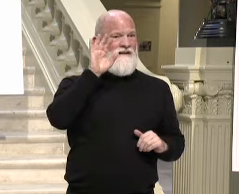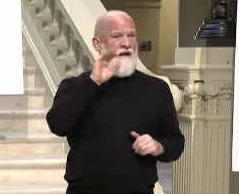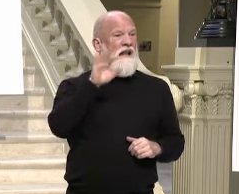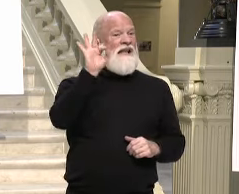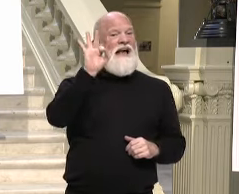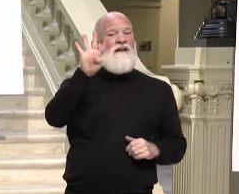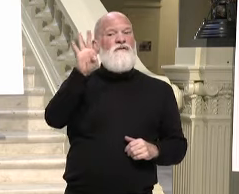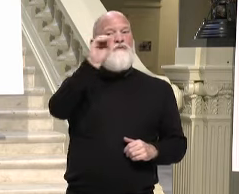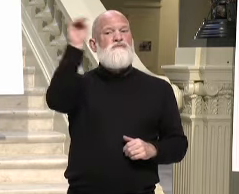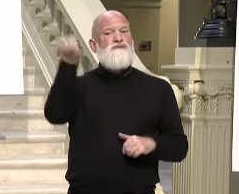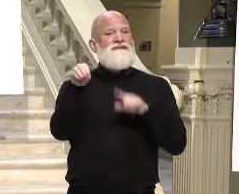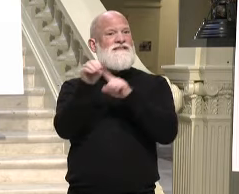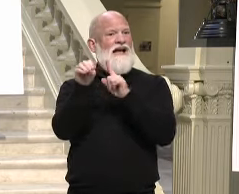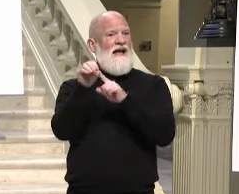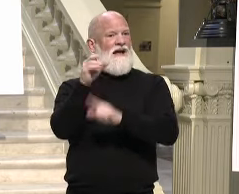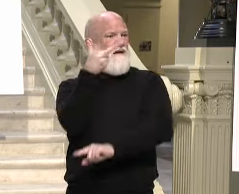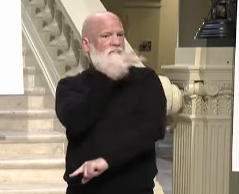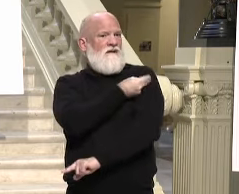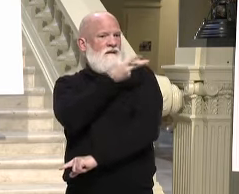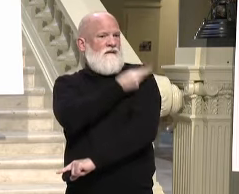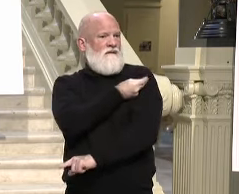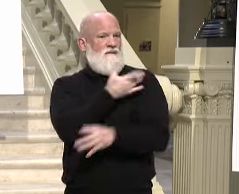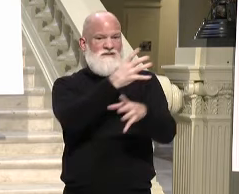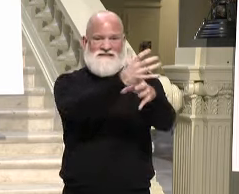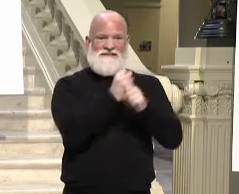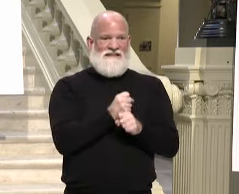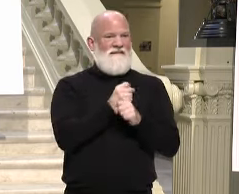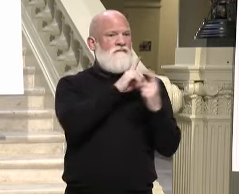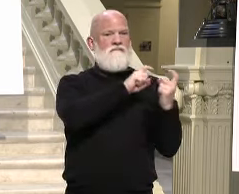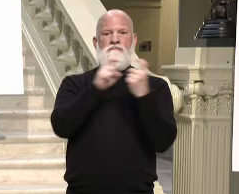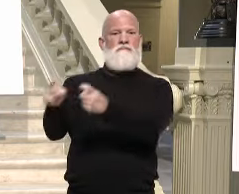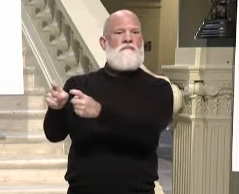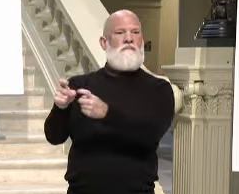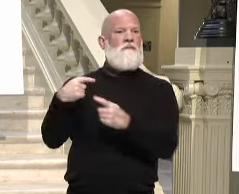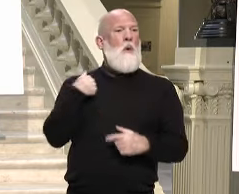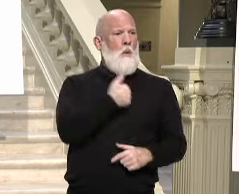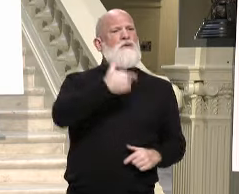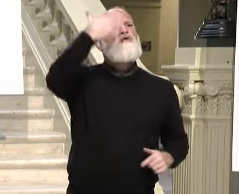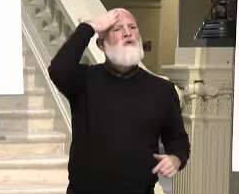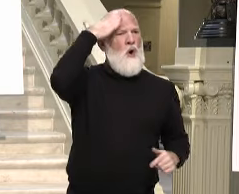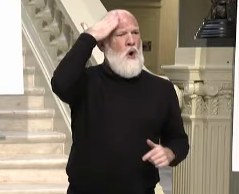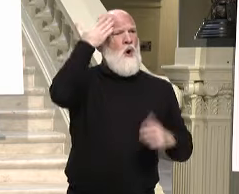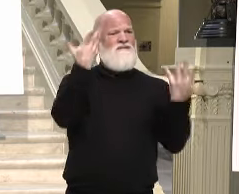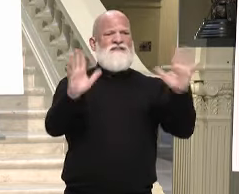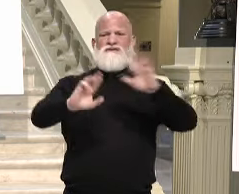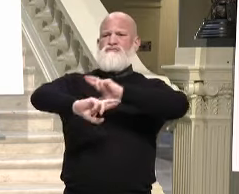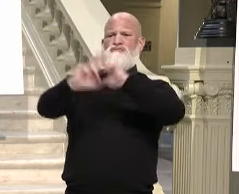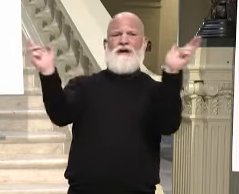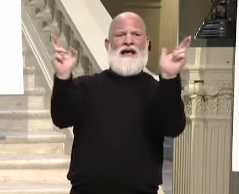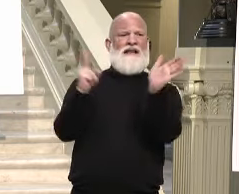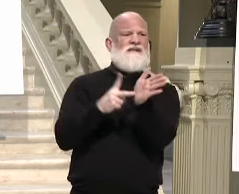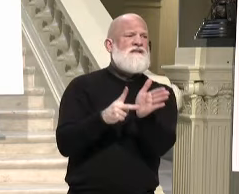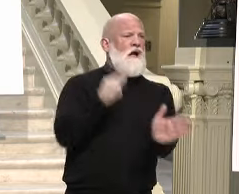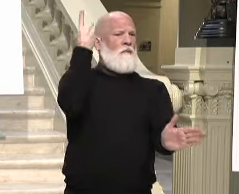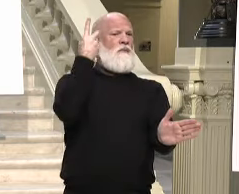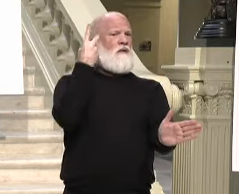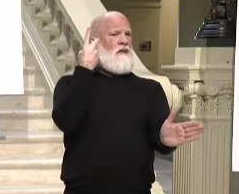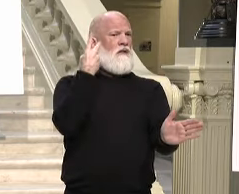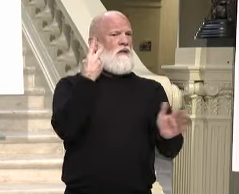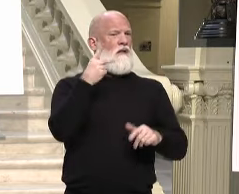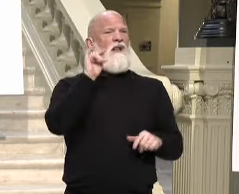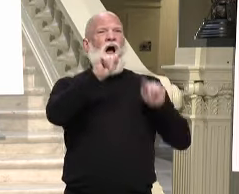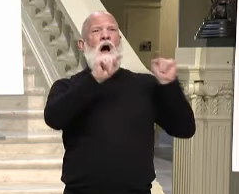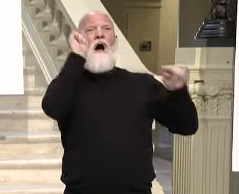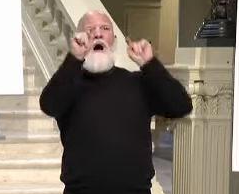we got. We know that we can double the amount of shots were given very easily at those sites. We could probably do much